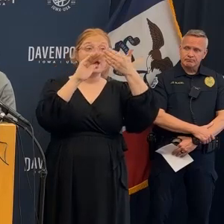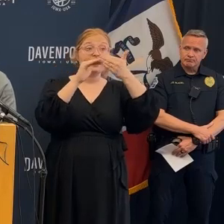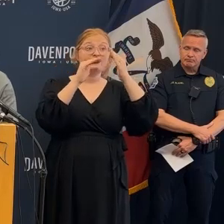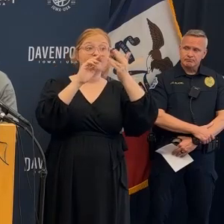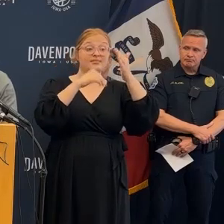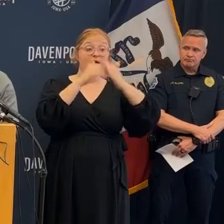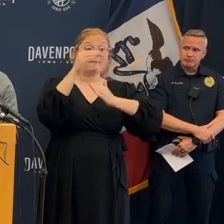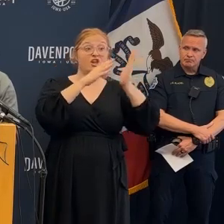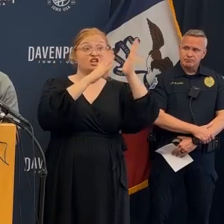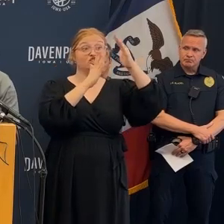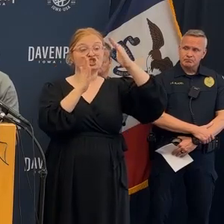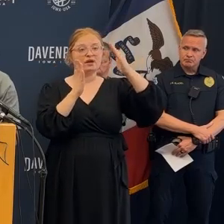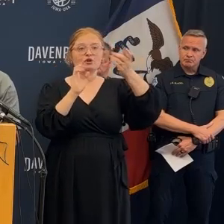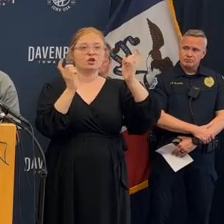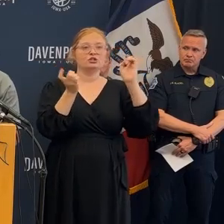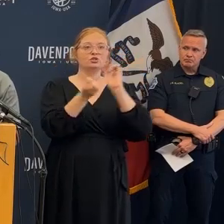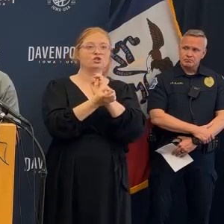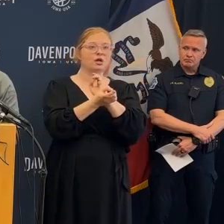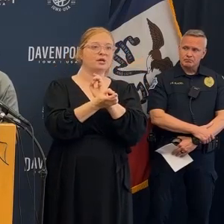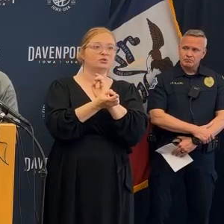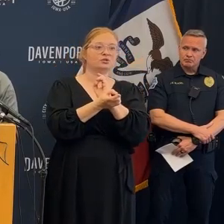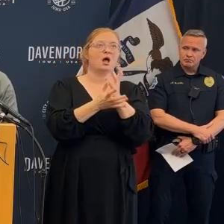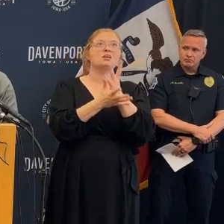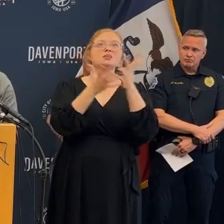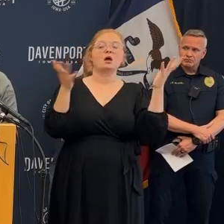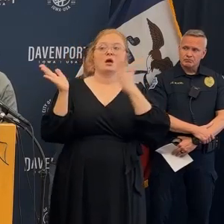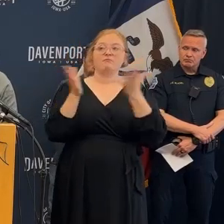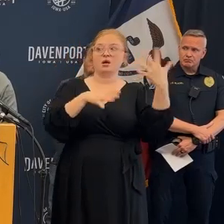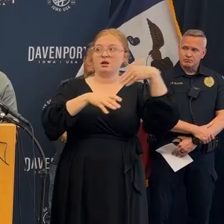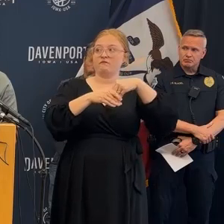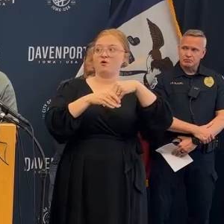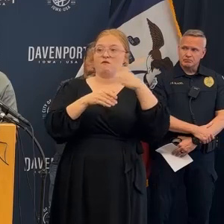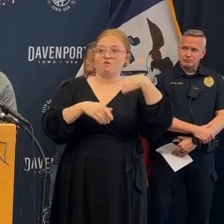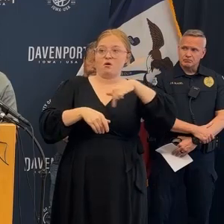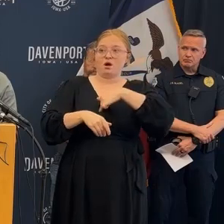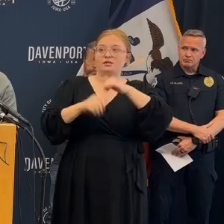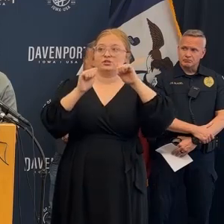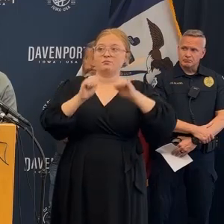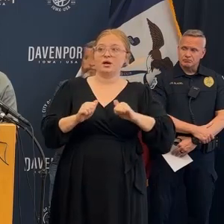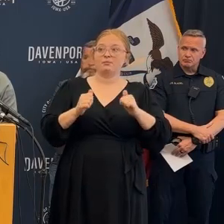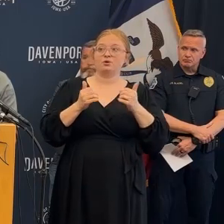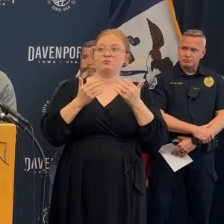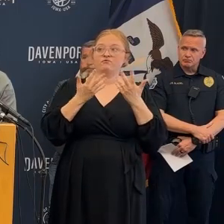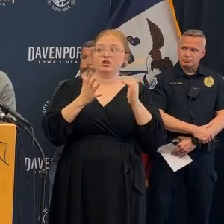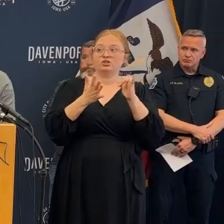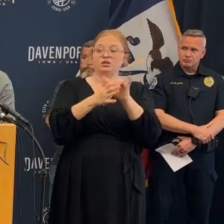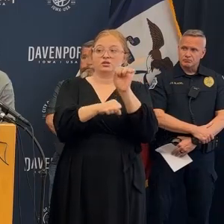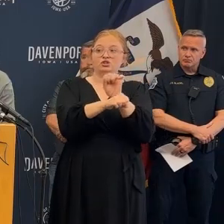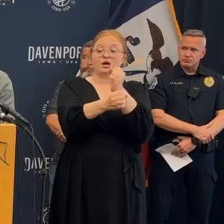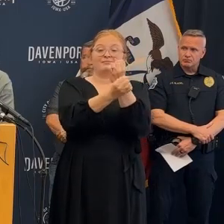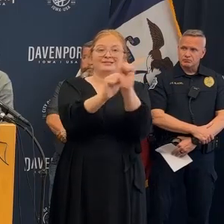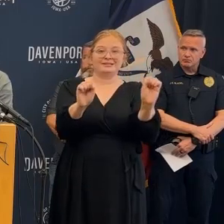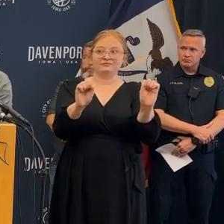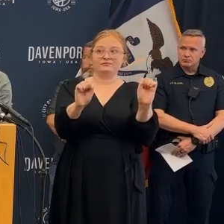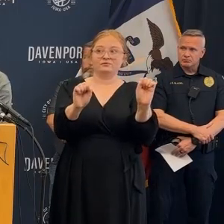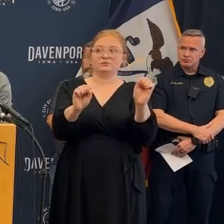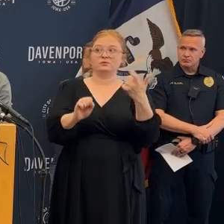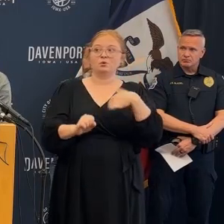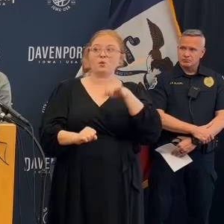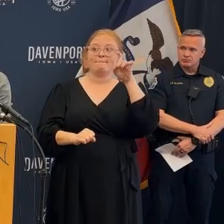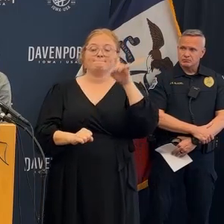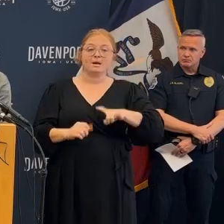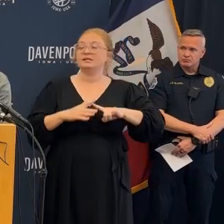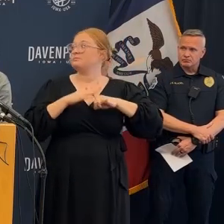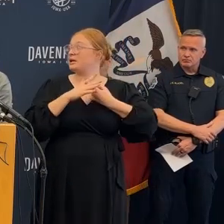when you start that again I just referenced we're not going to come in with heavy equipment and start pulling things off it's methodically got to get done it could be